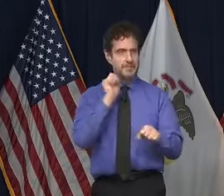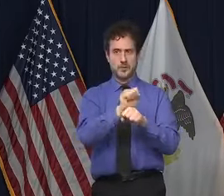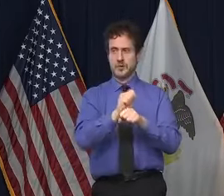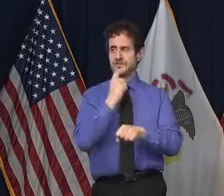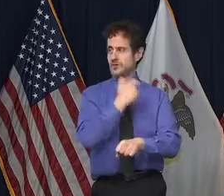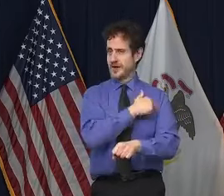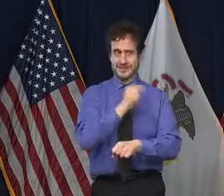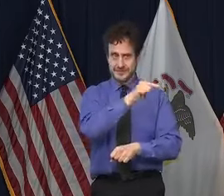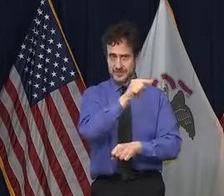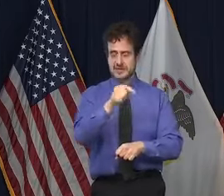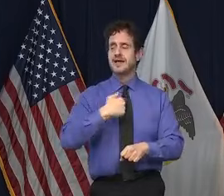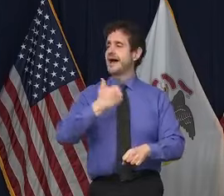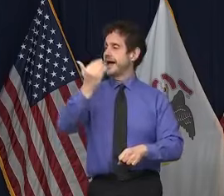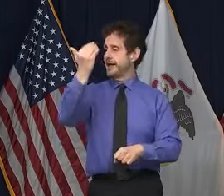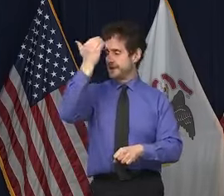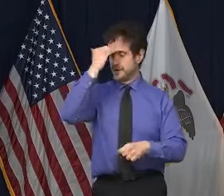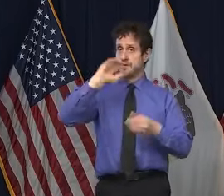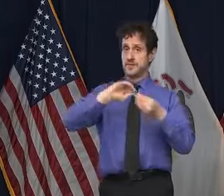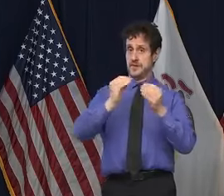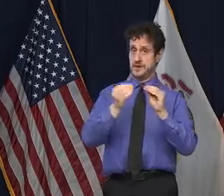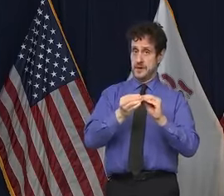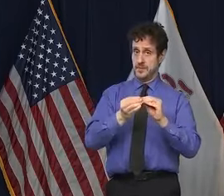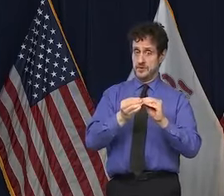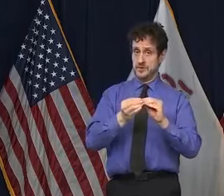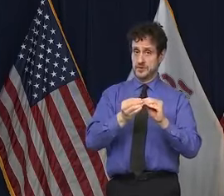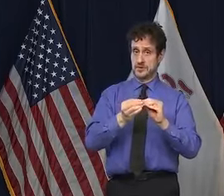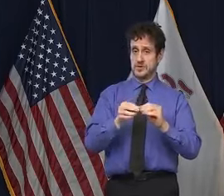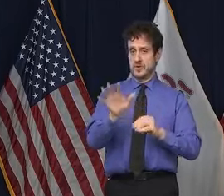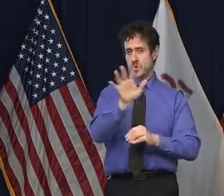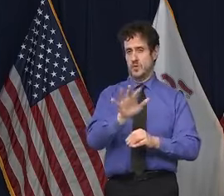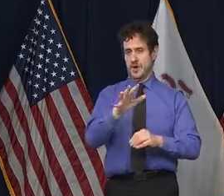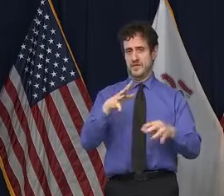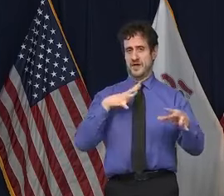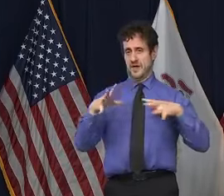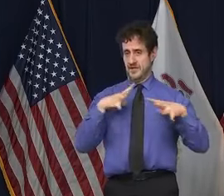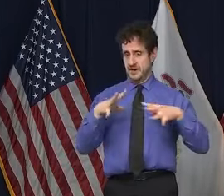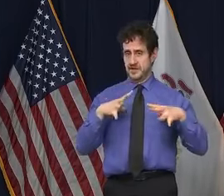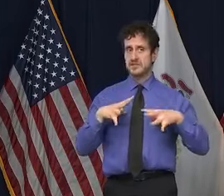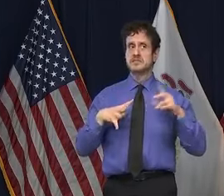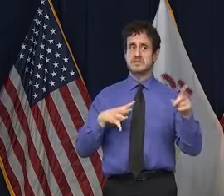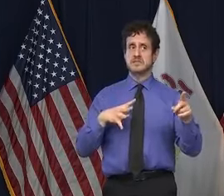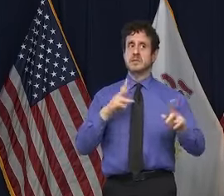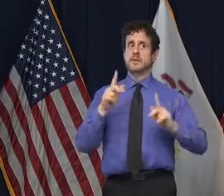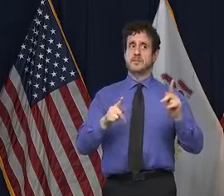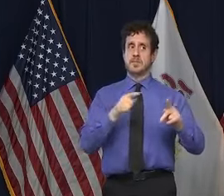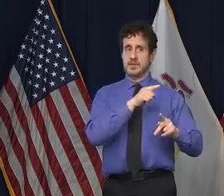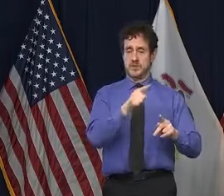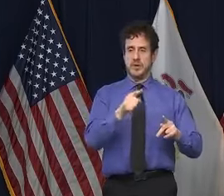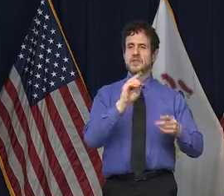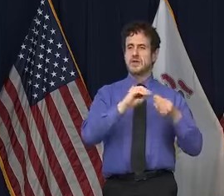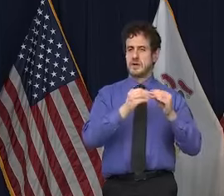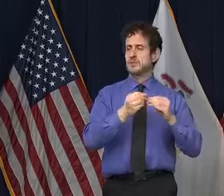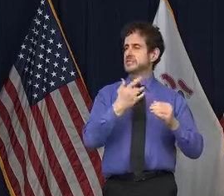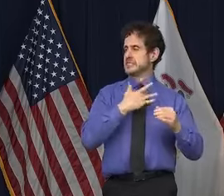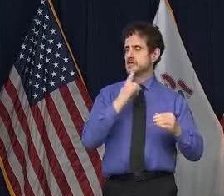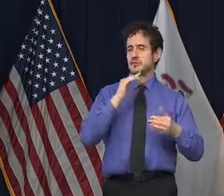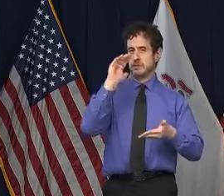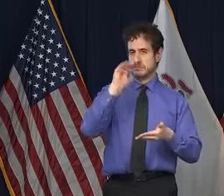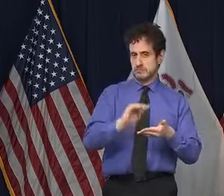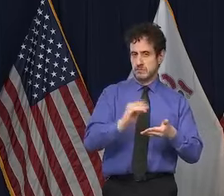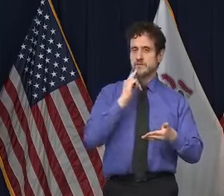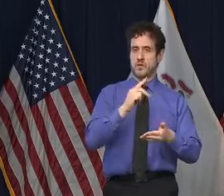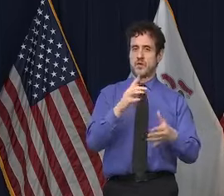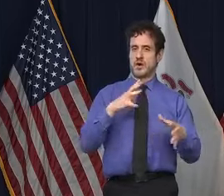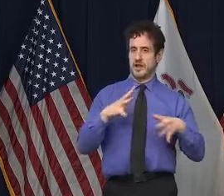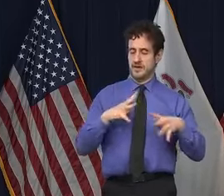I do know that the trends around the holidays that the people in the hospital, the numbers are a little bit lower around holidays.